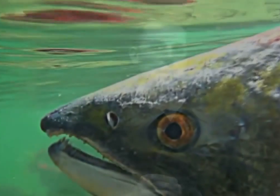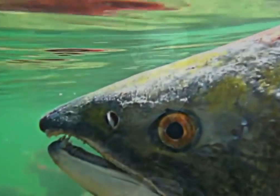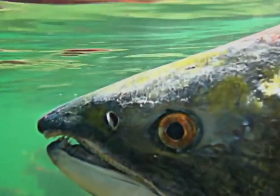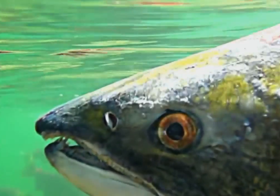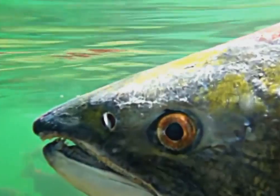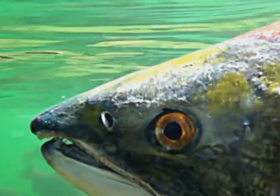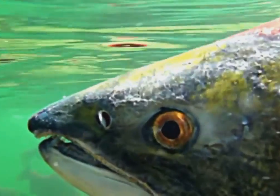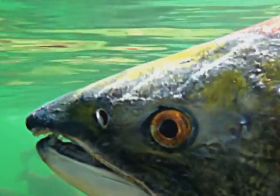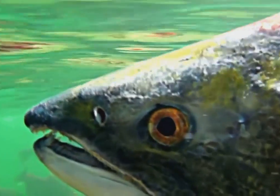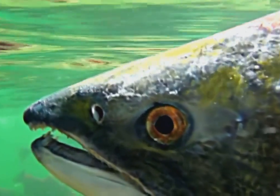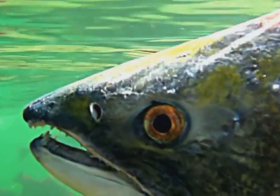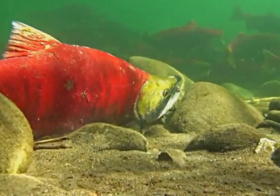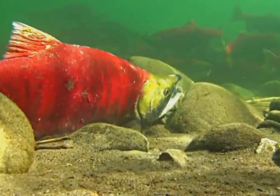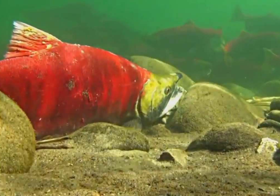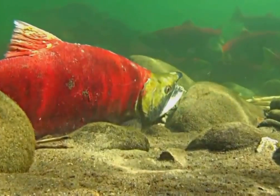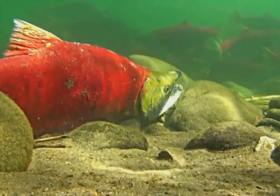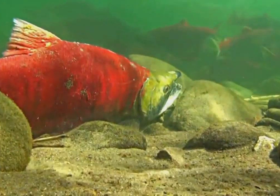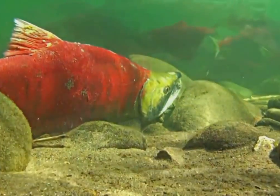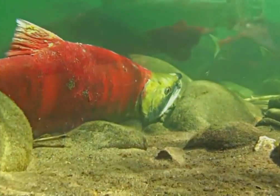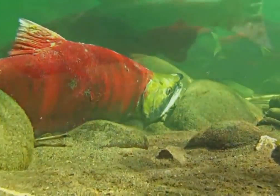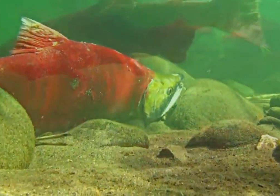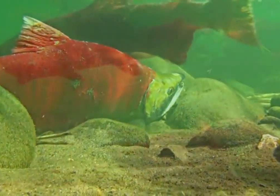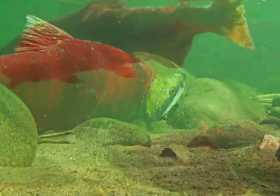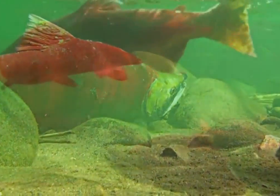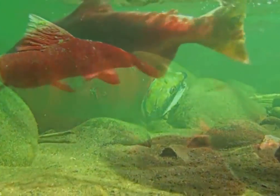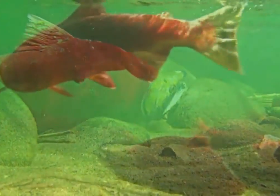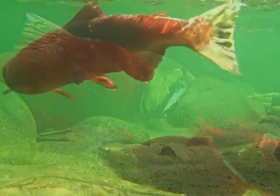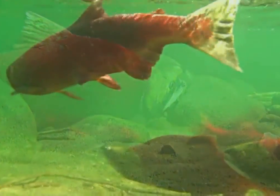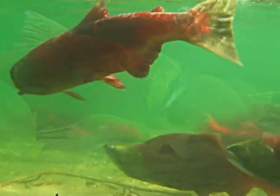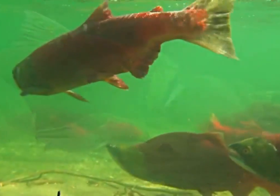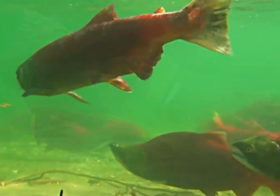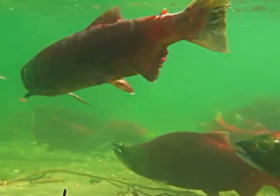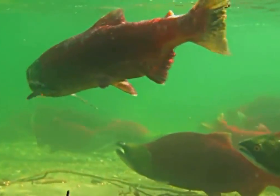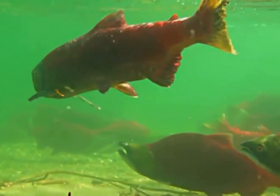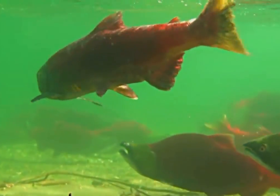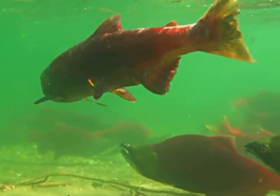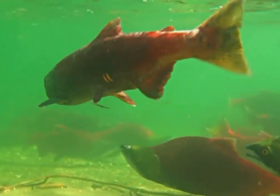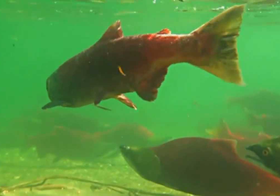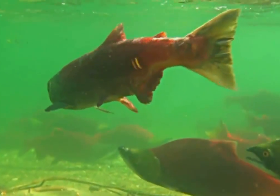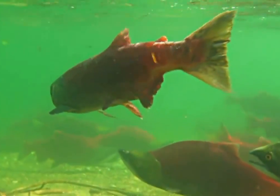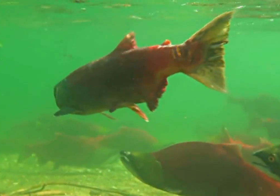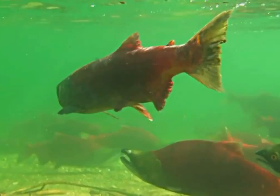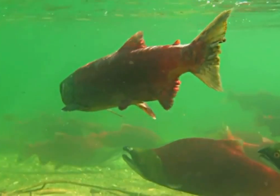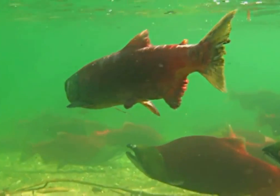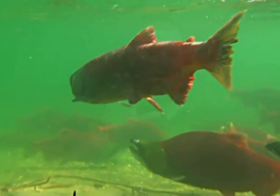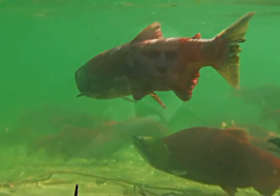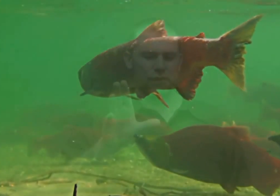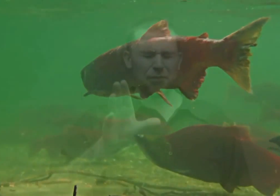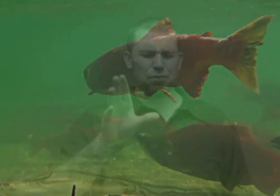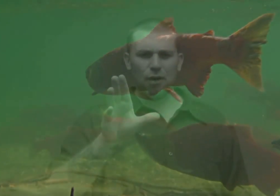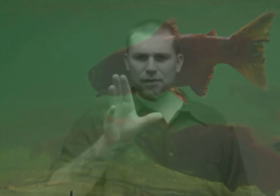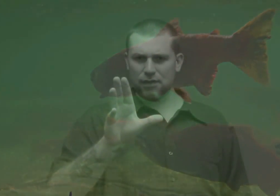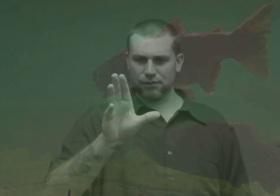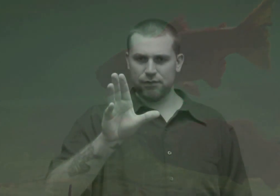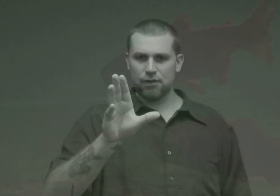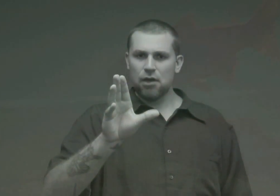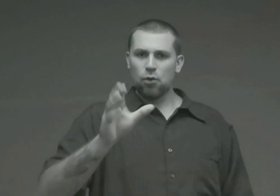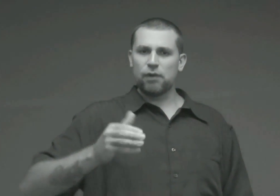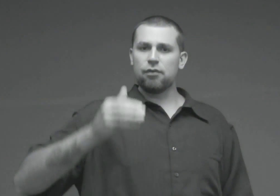species of fish known as the salmon. For it is within all the cycles and processes which